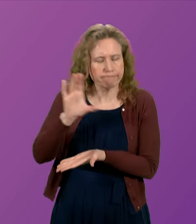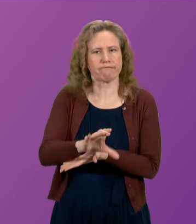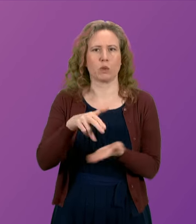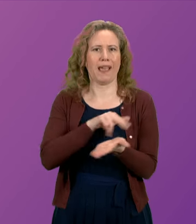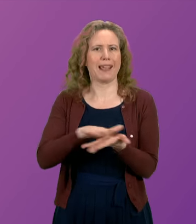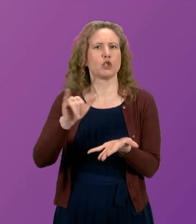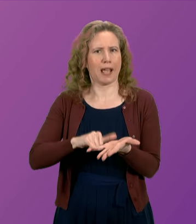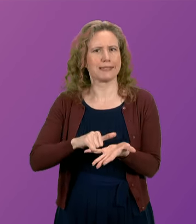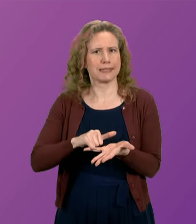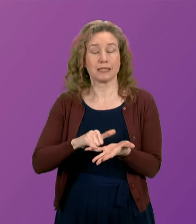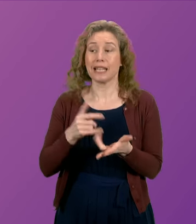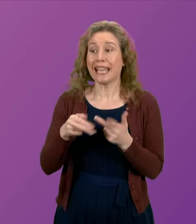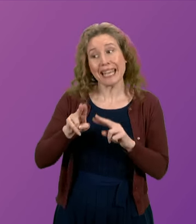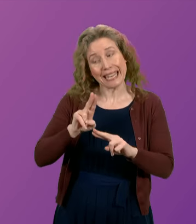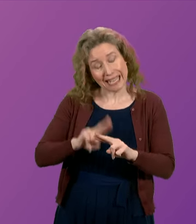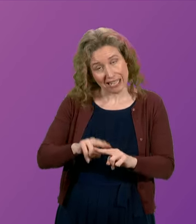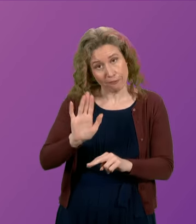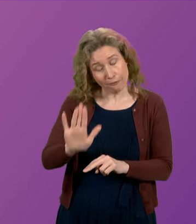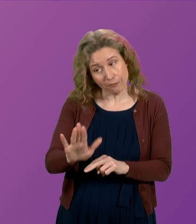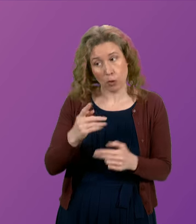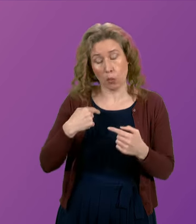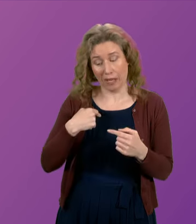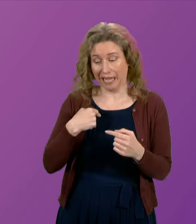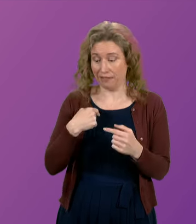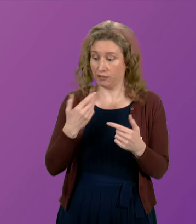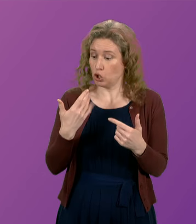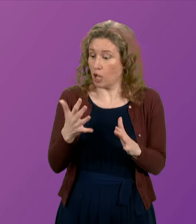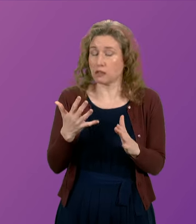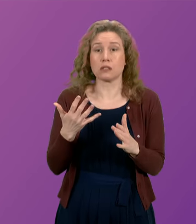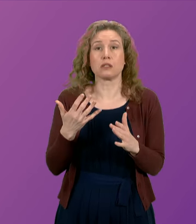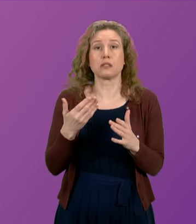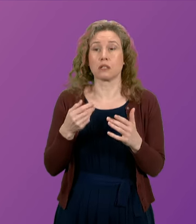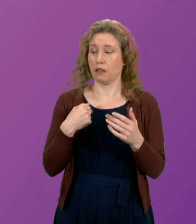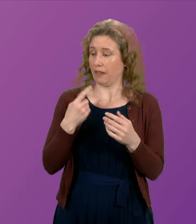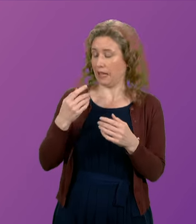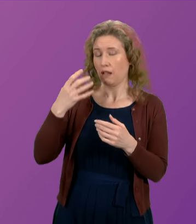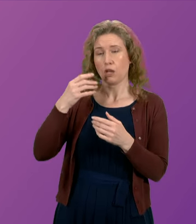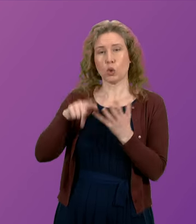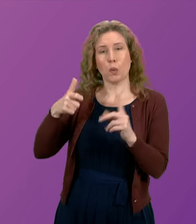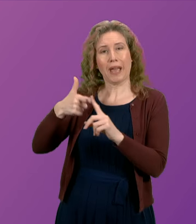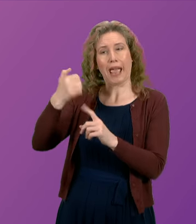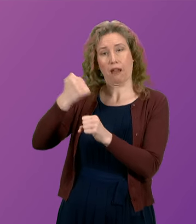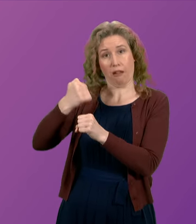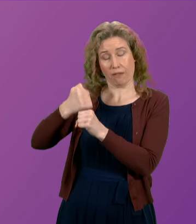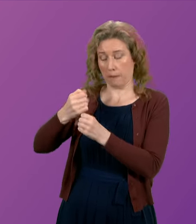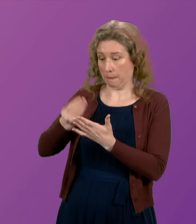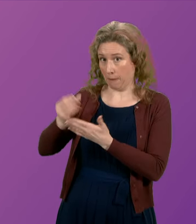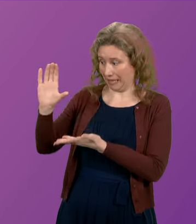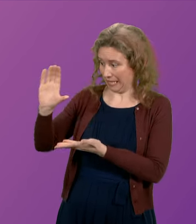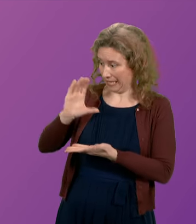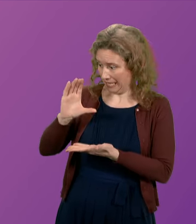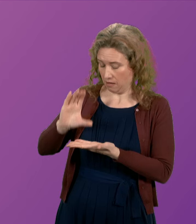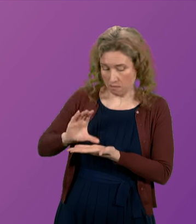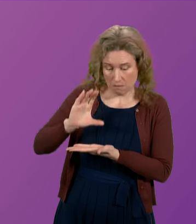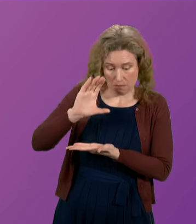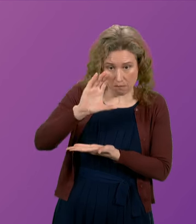Service. Now, if we had, for example, just passed on the consequentials to the health service that had been allocated